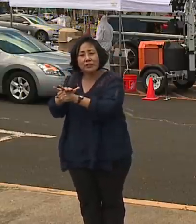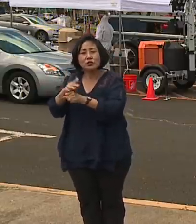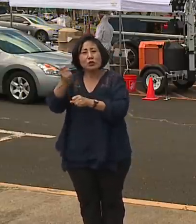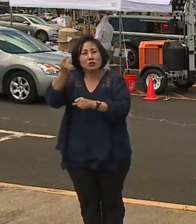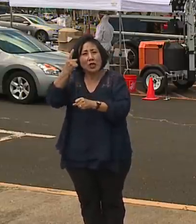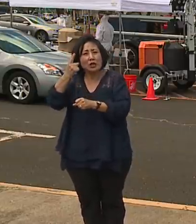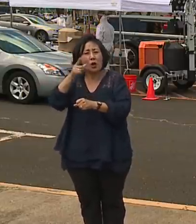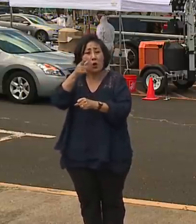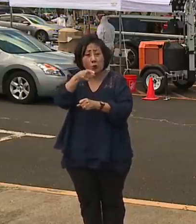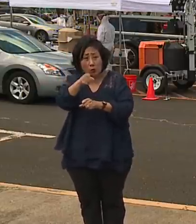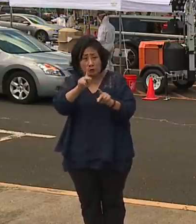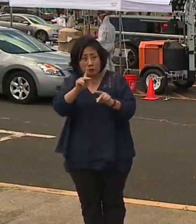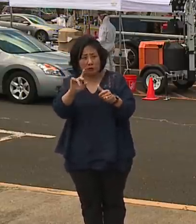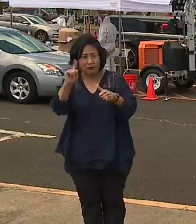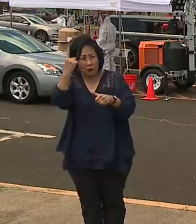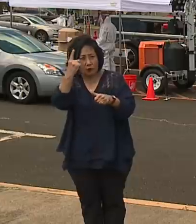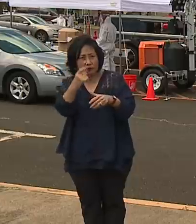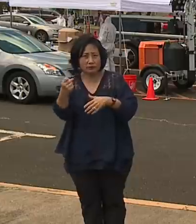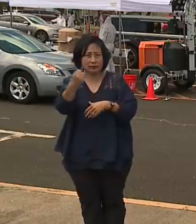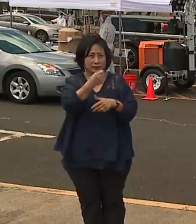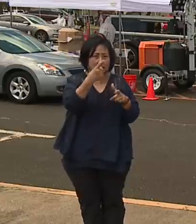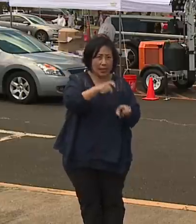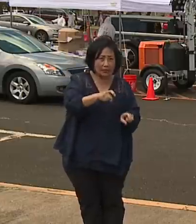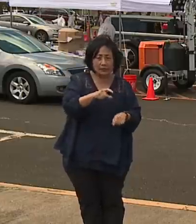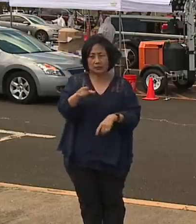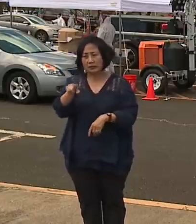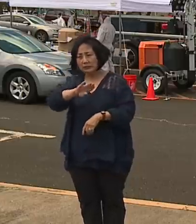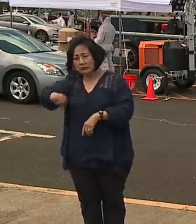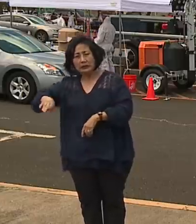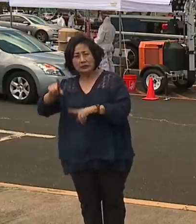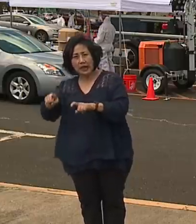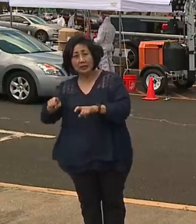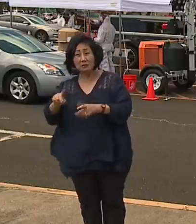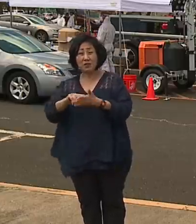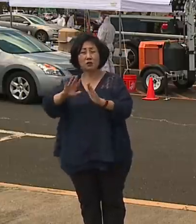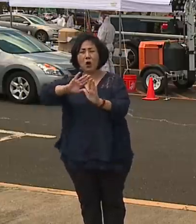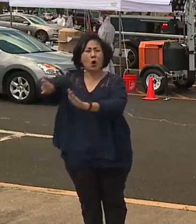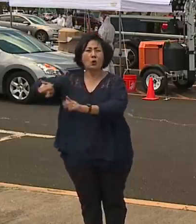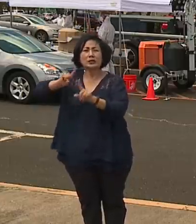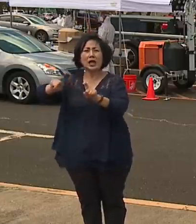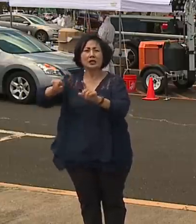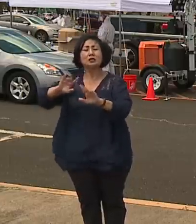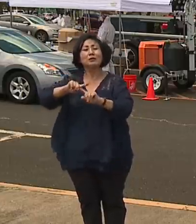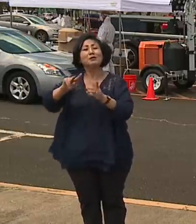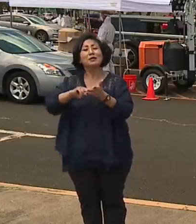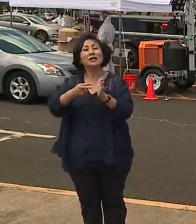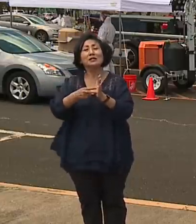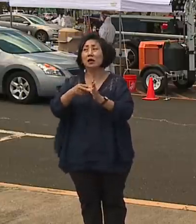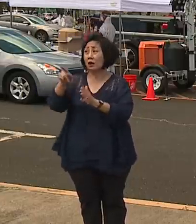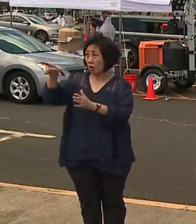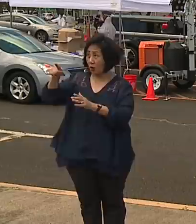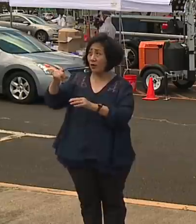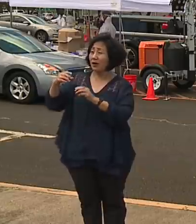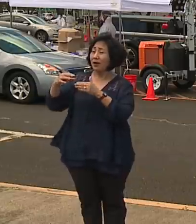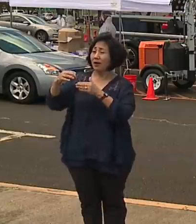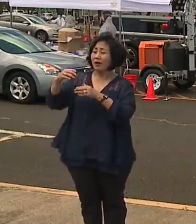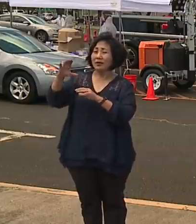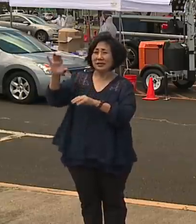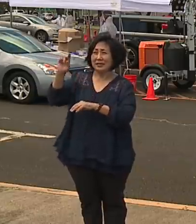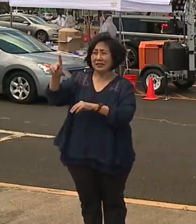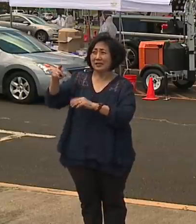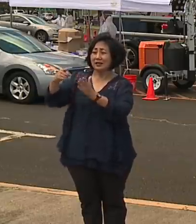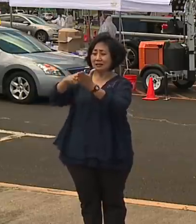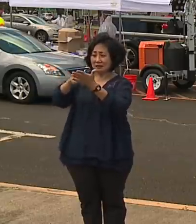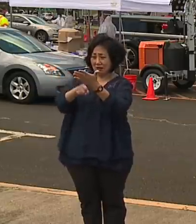who should be prioritized for testing. It's not to say that people shouldn't get tested. It's to say that we should make sure we prioritize